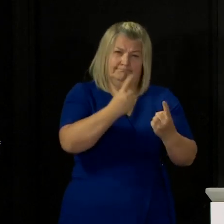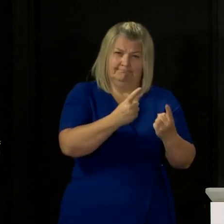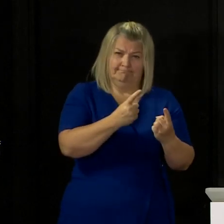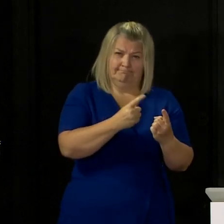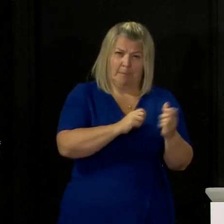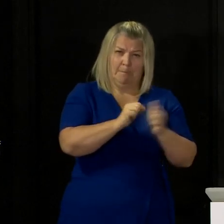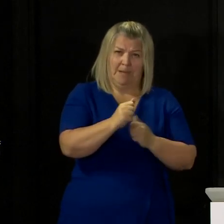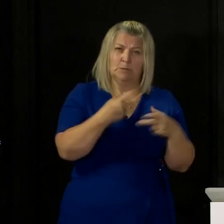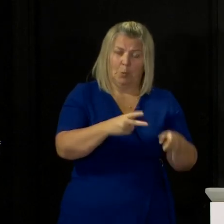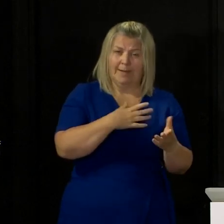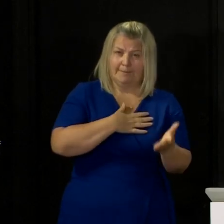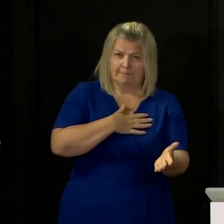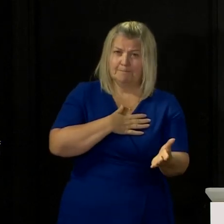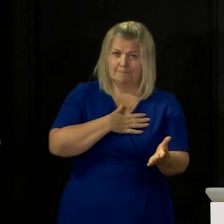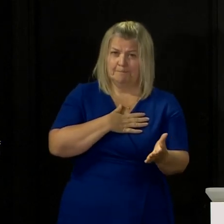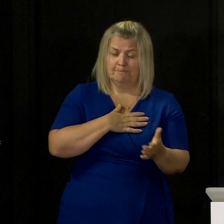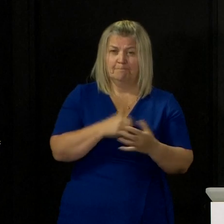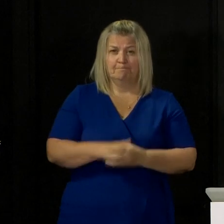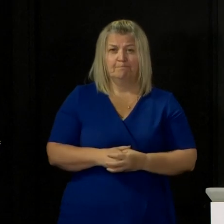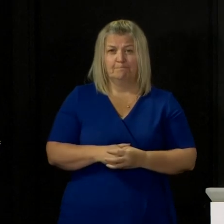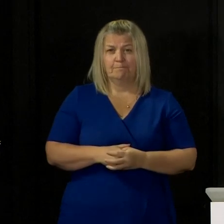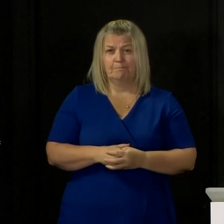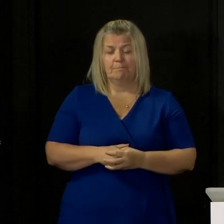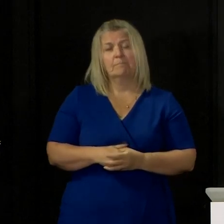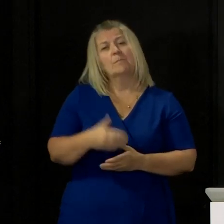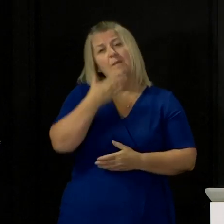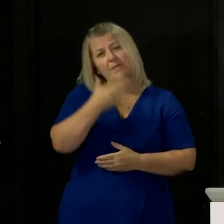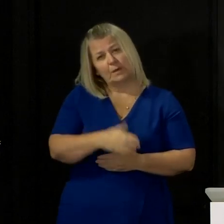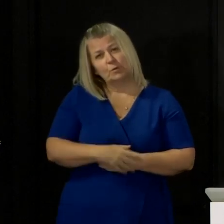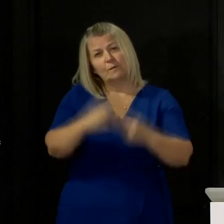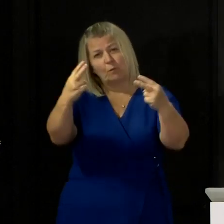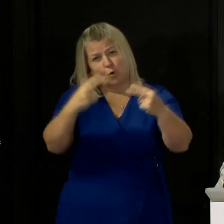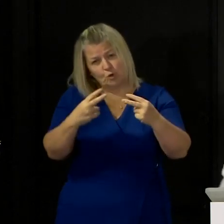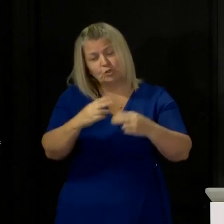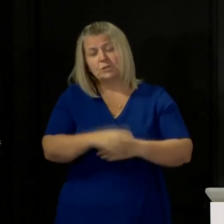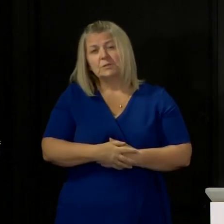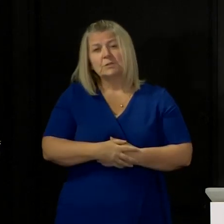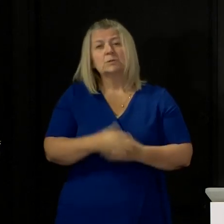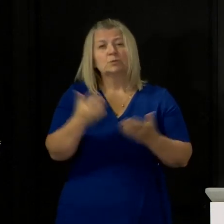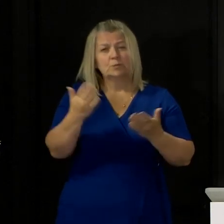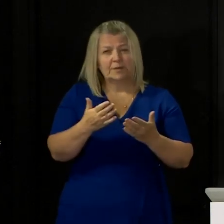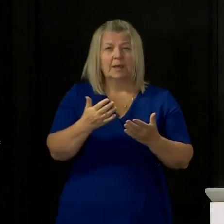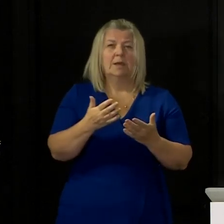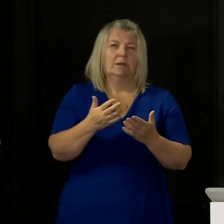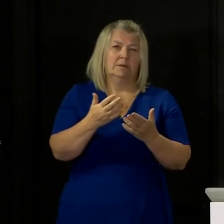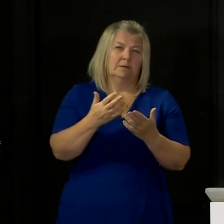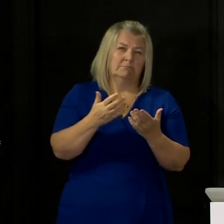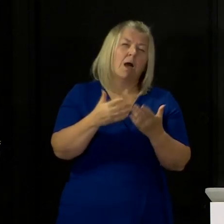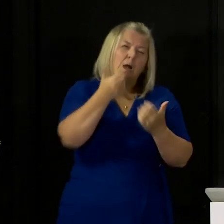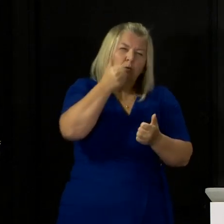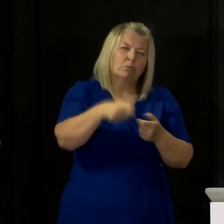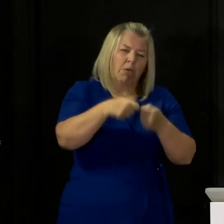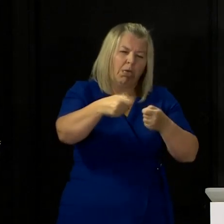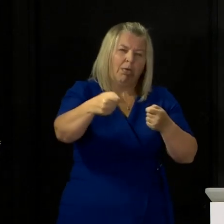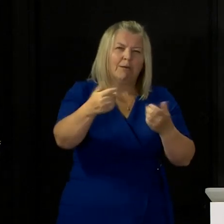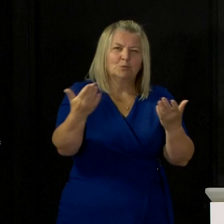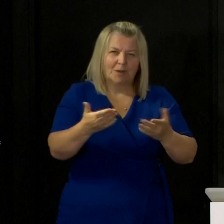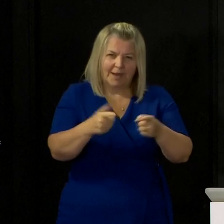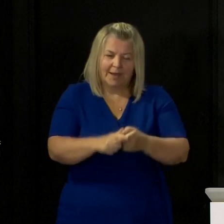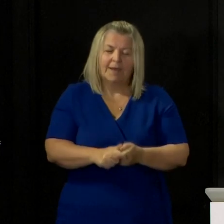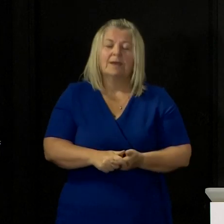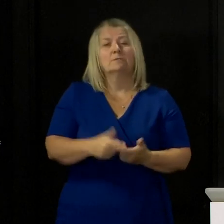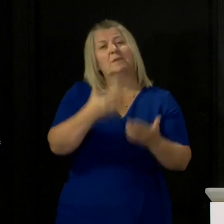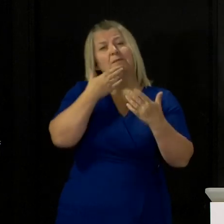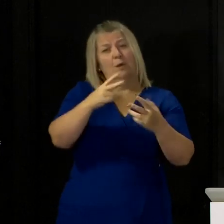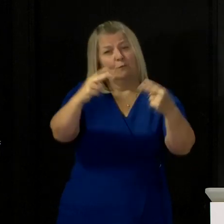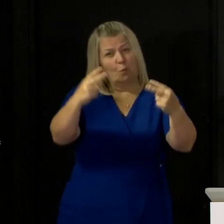will continue to do that as best we possibly can so thank you for listening to a slightly longer than normal update today